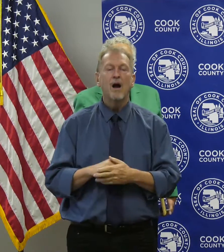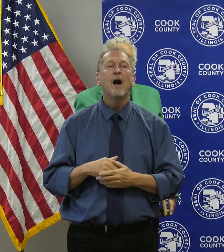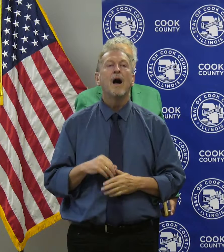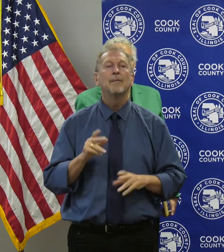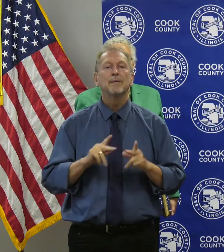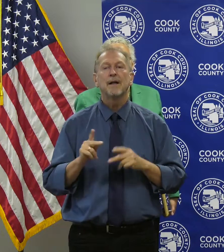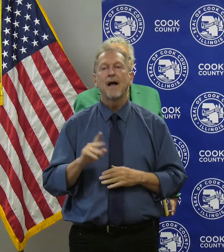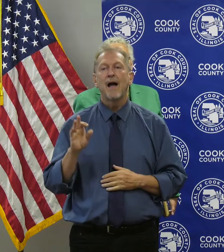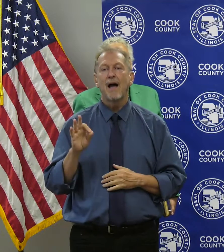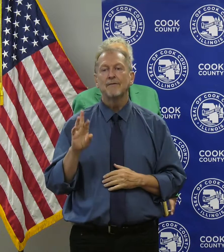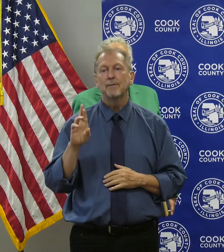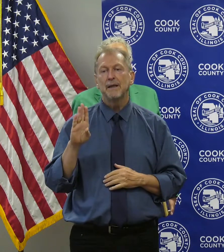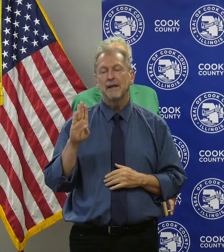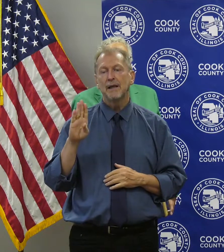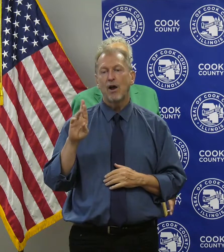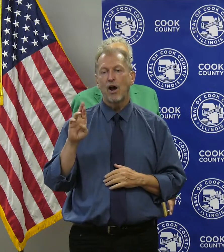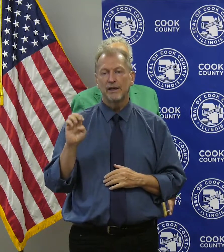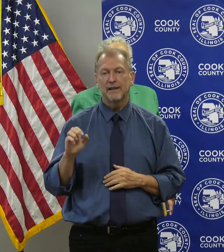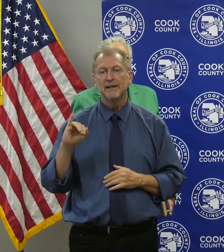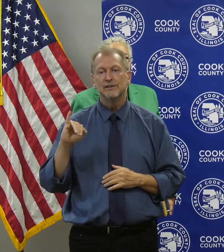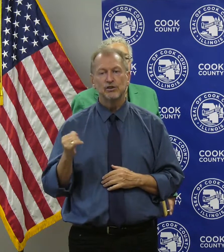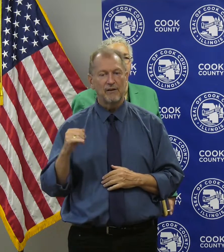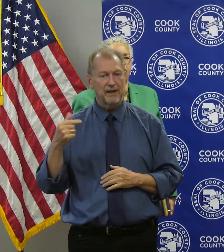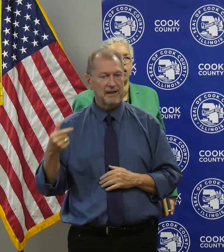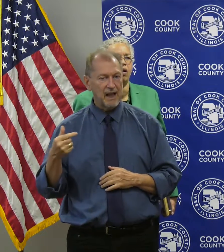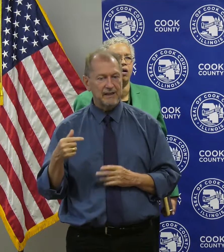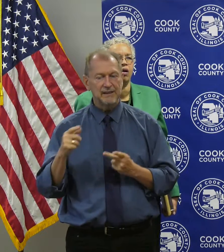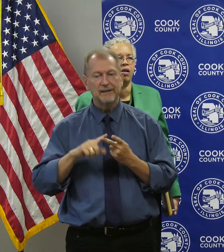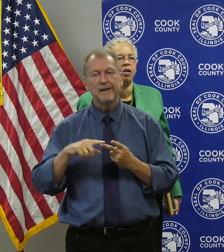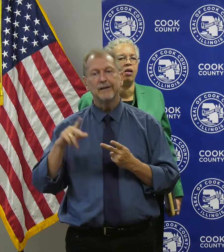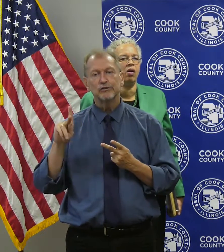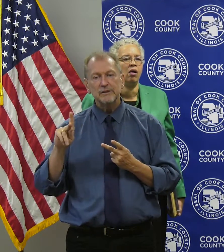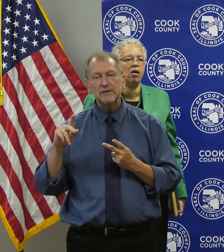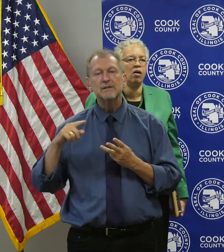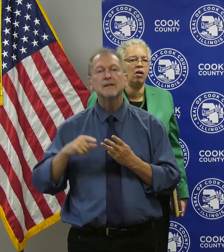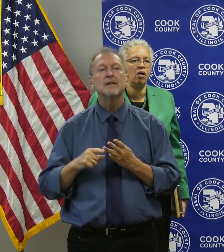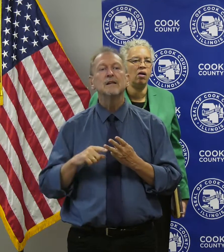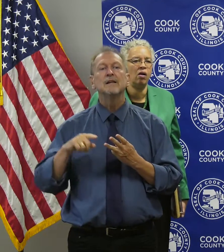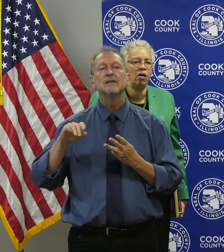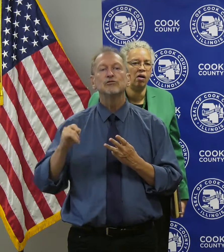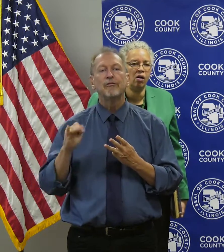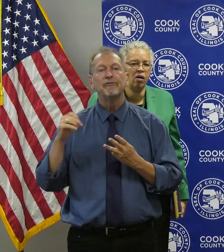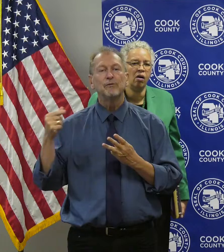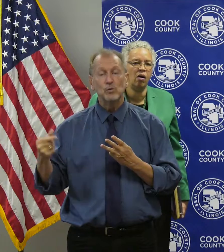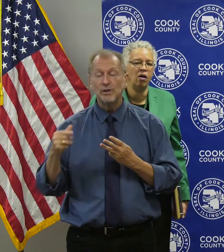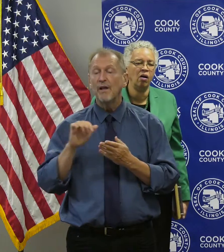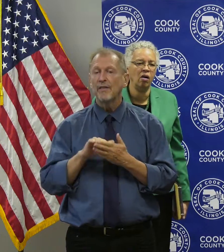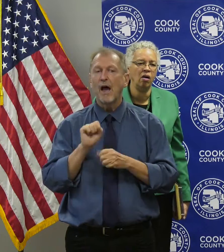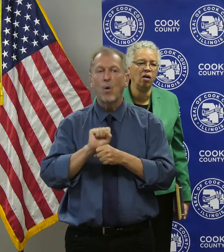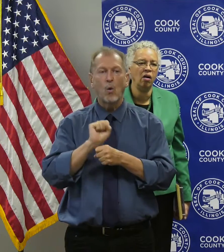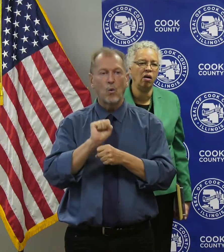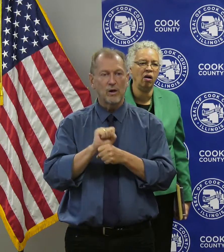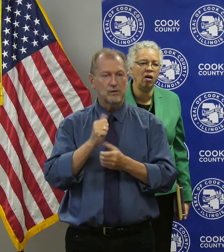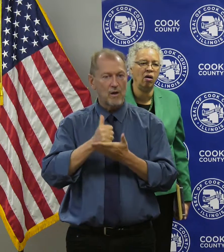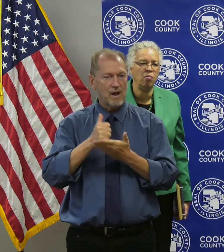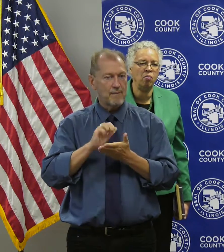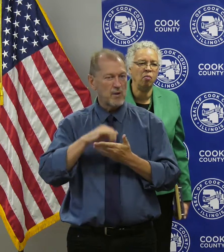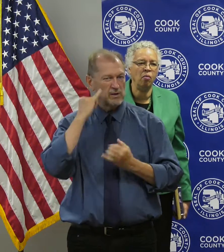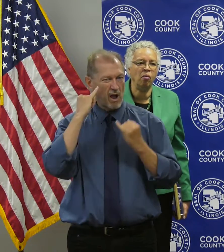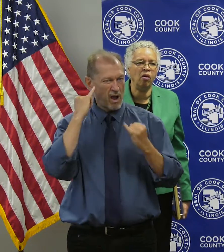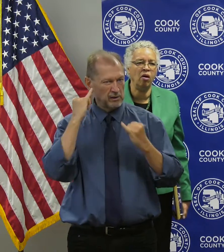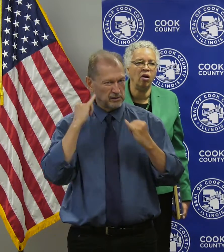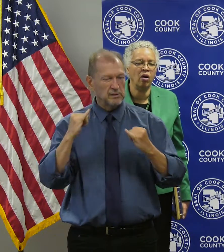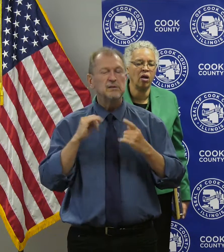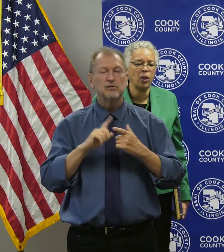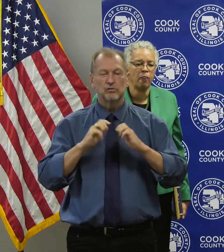MBRE, Jeff Gannon, Scott Guzik, and Chris Deans, thank you for being open to listen to these ideas and enact these projects on behalf